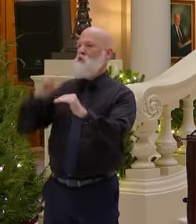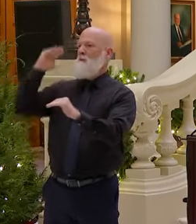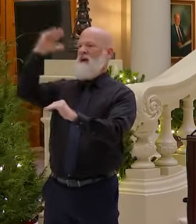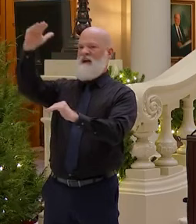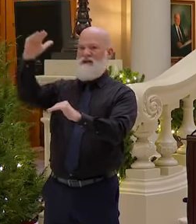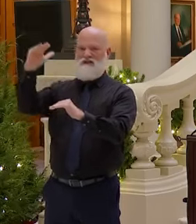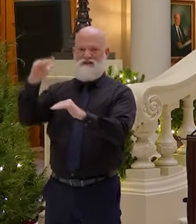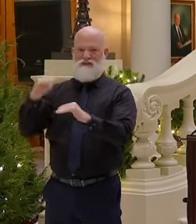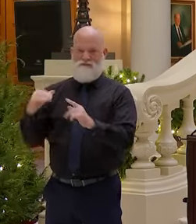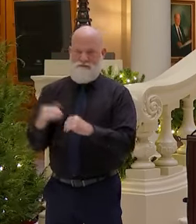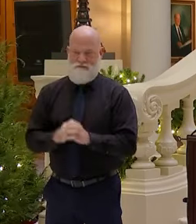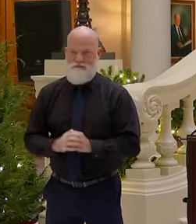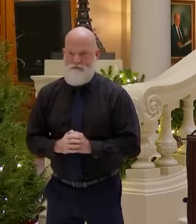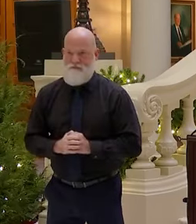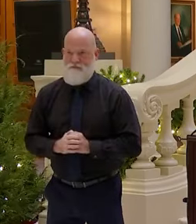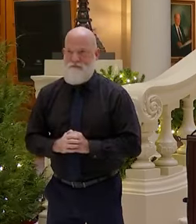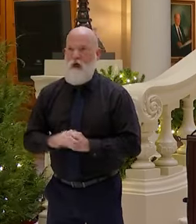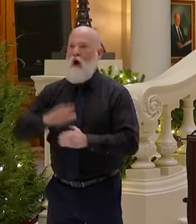All of it.